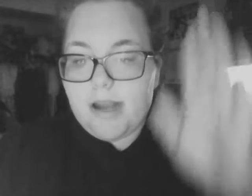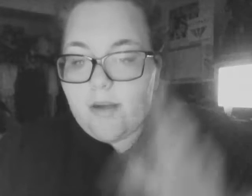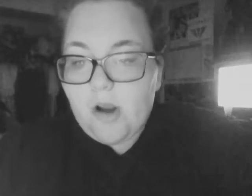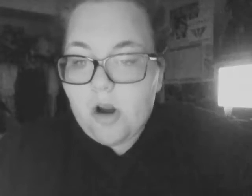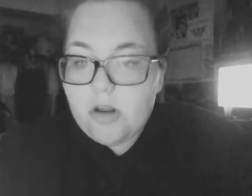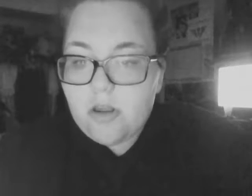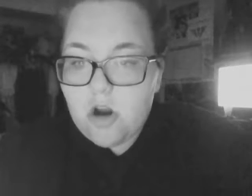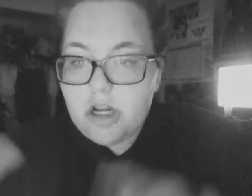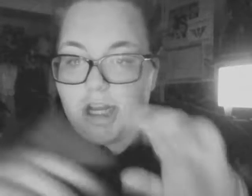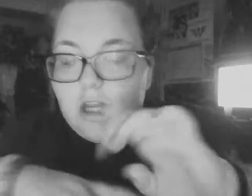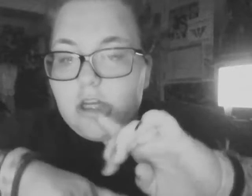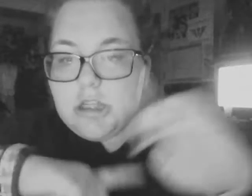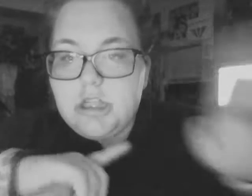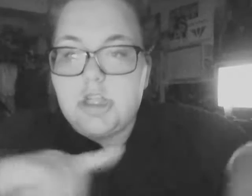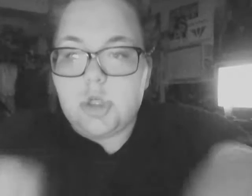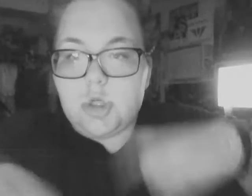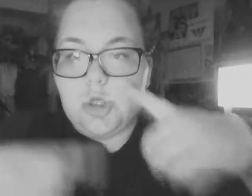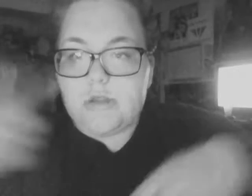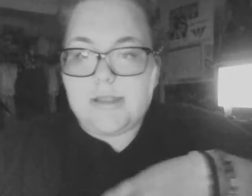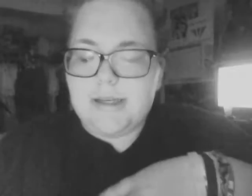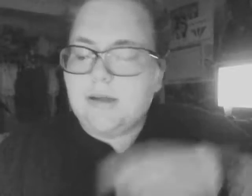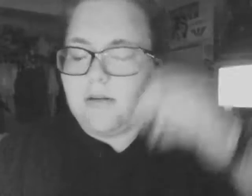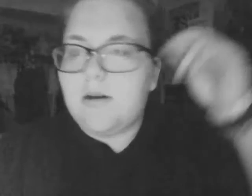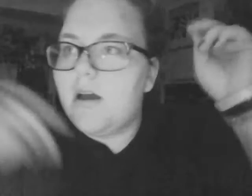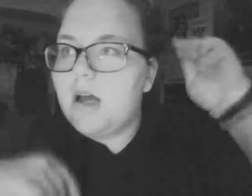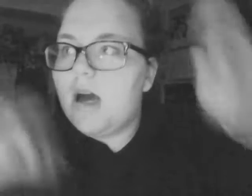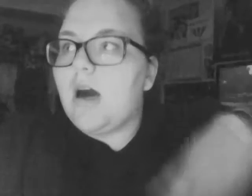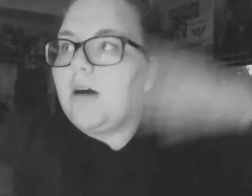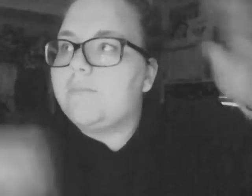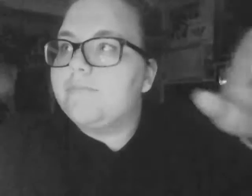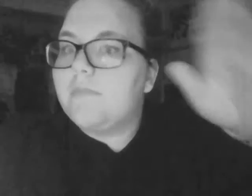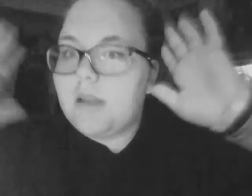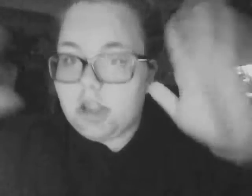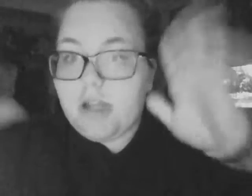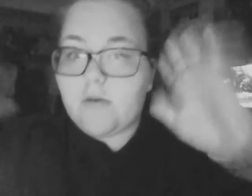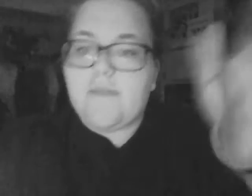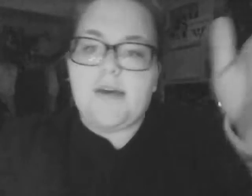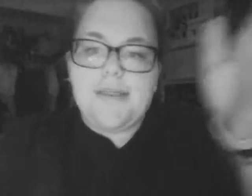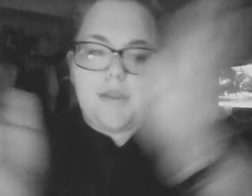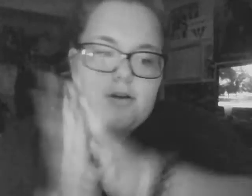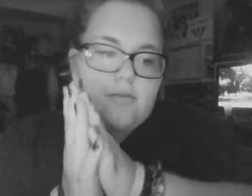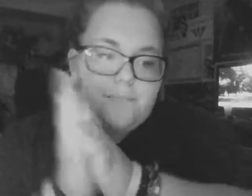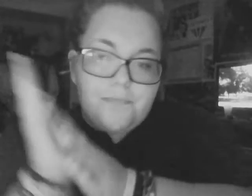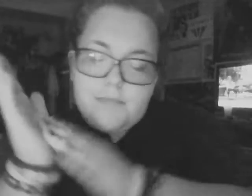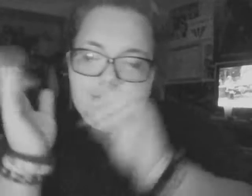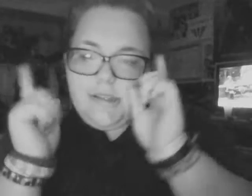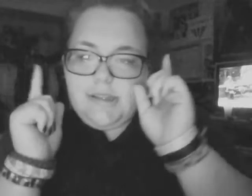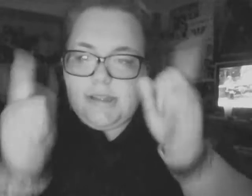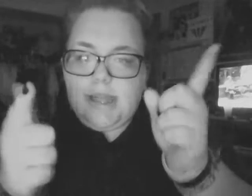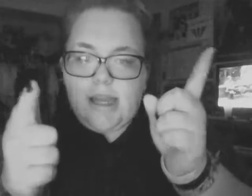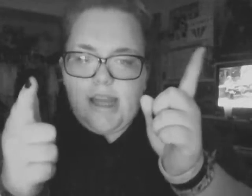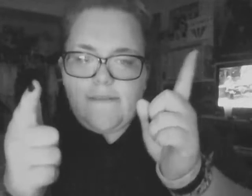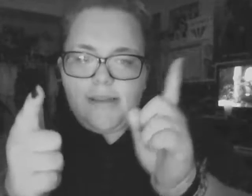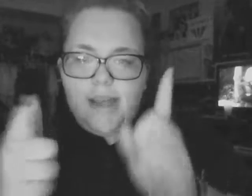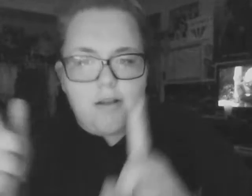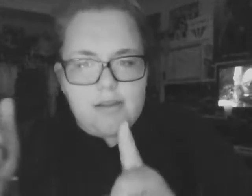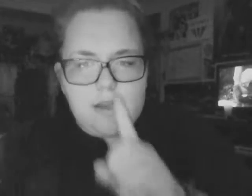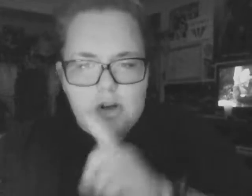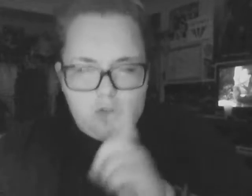again, we aren't starting to, till, um, July 25th, so. Yeah, and I haven't announced it on